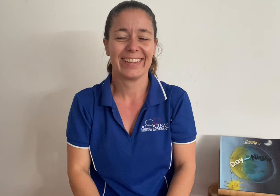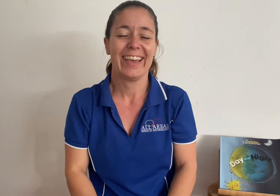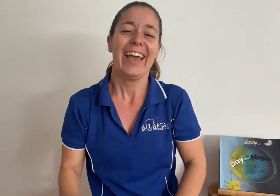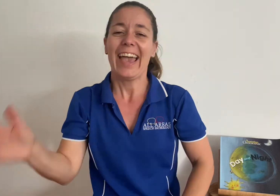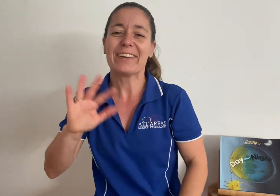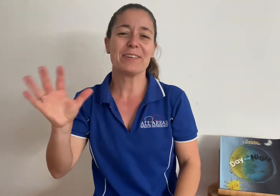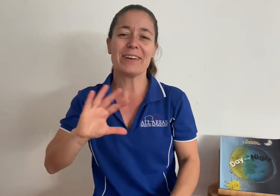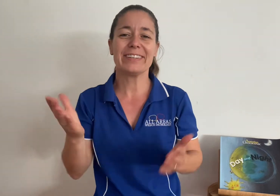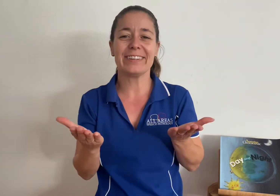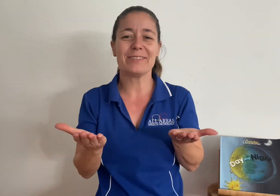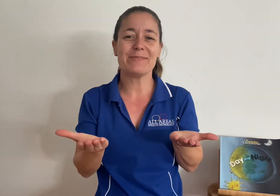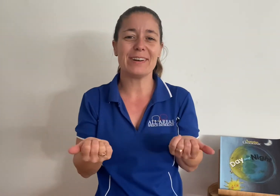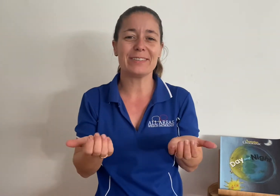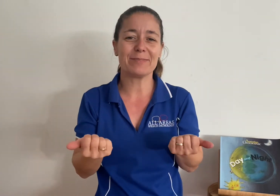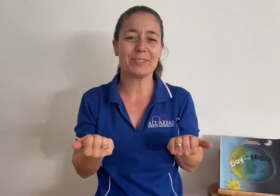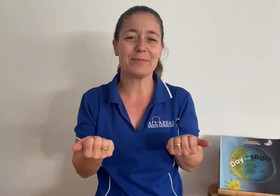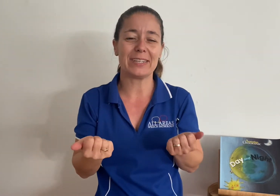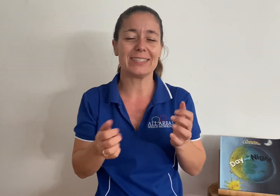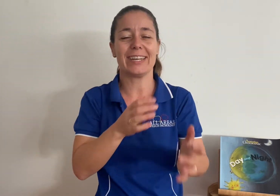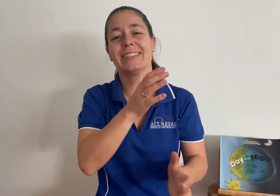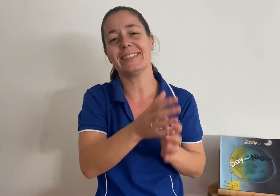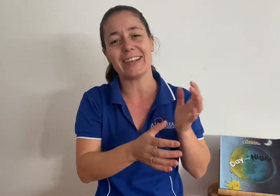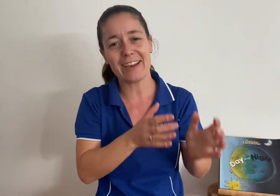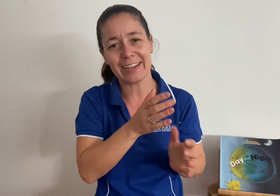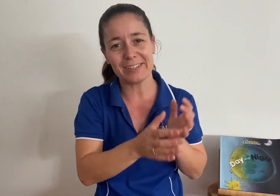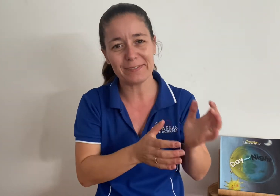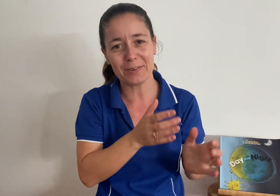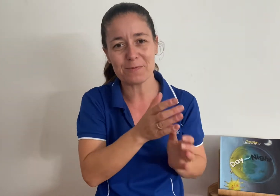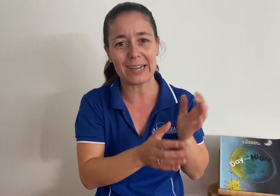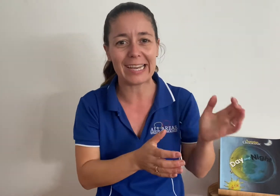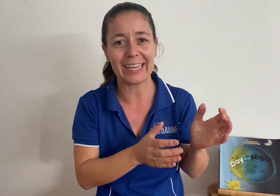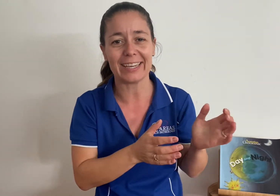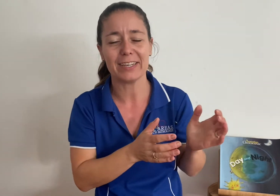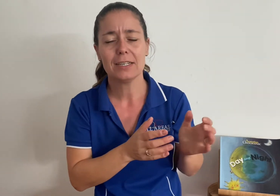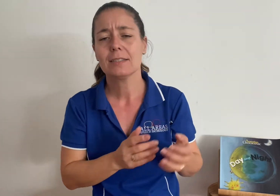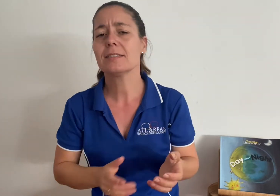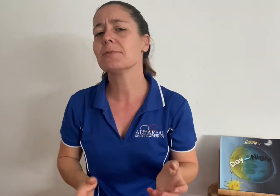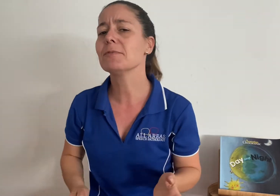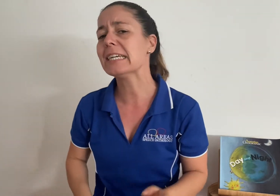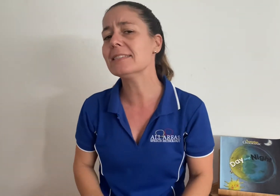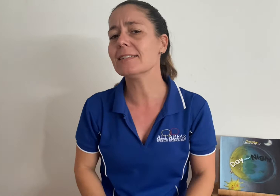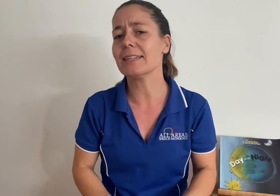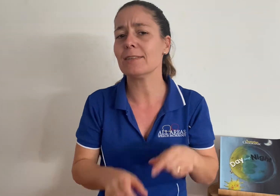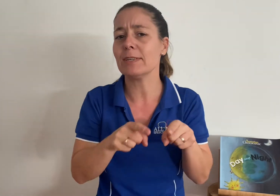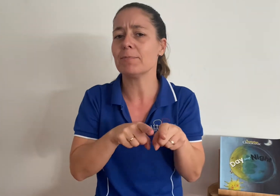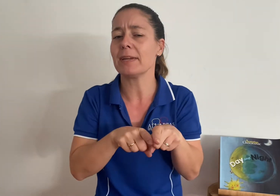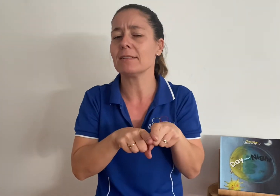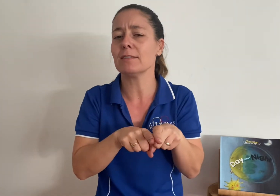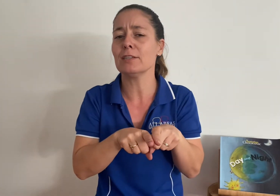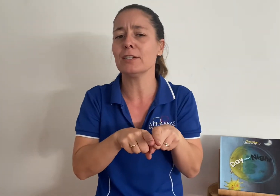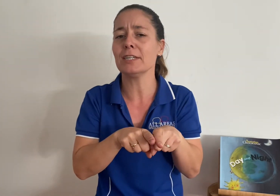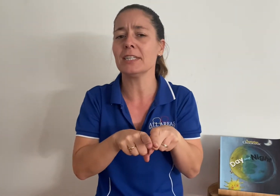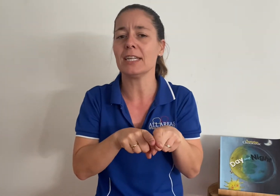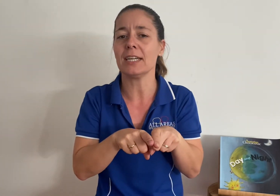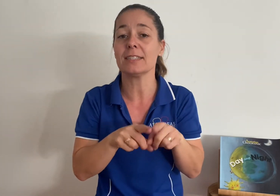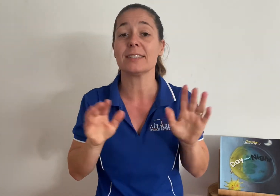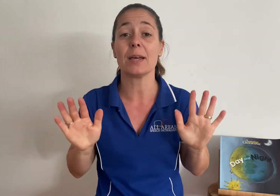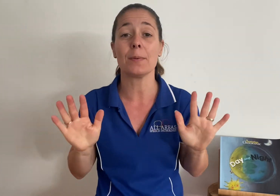Hey everyone, welcome to Wednesday's Sign of the Week. So recently we've been learning some